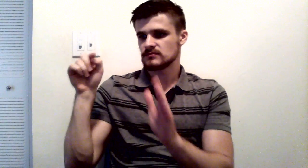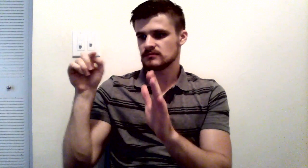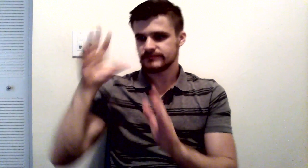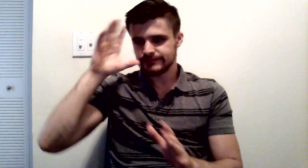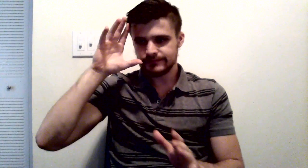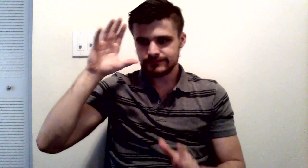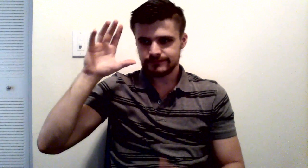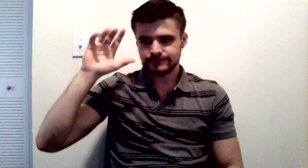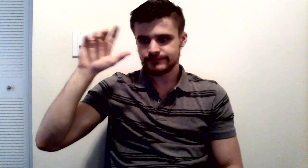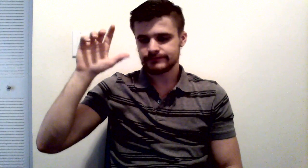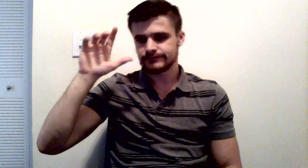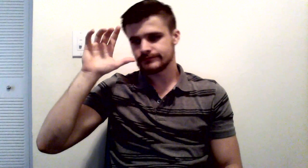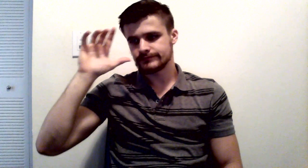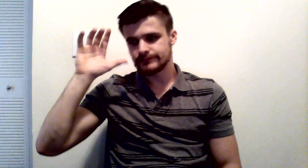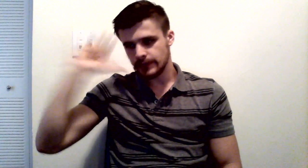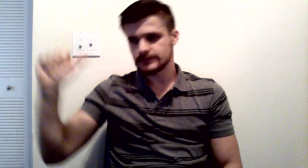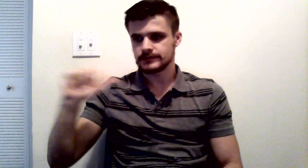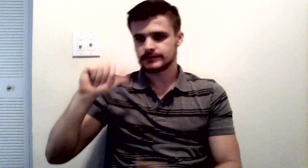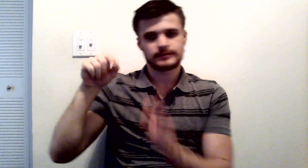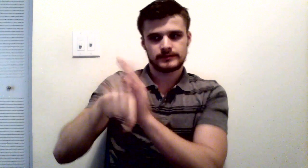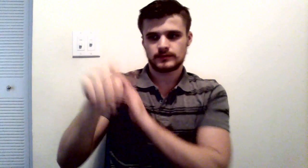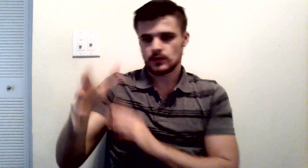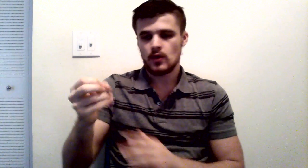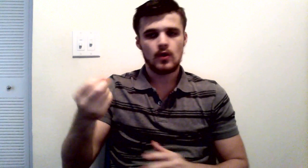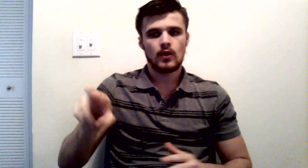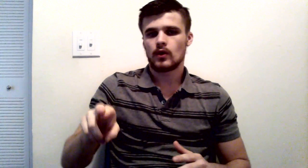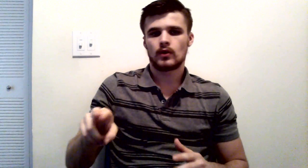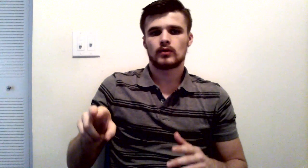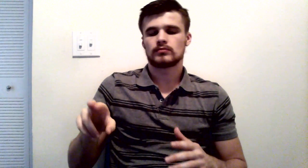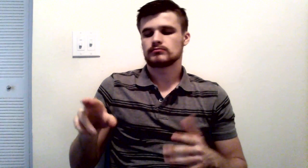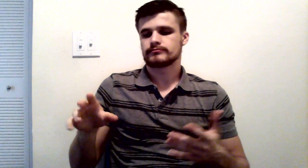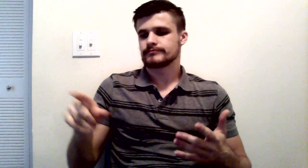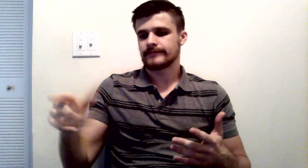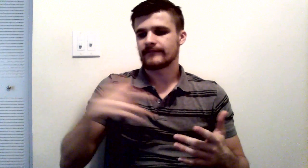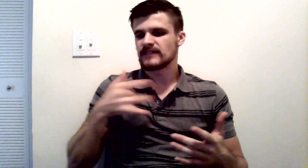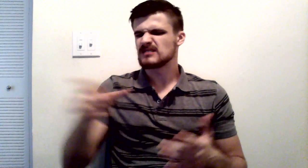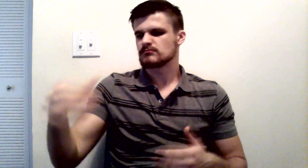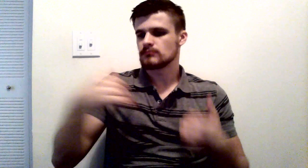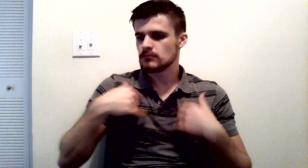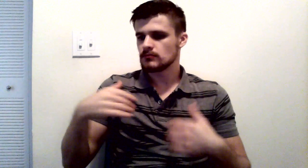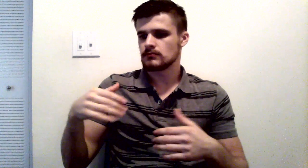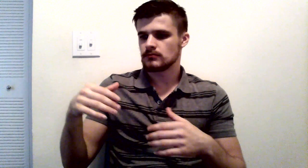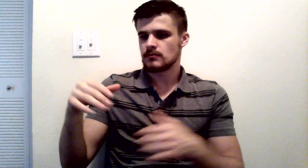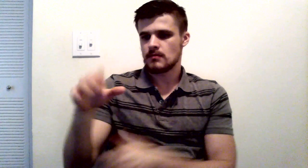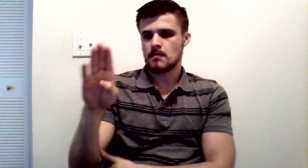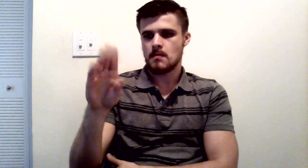atomic bomb in the classroom. And I pull out my firearm in an attempt to save the country. in. lone